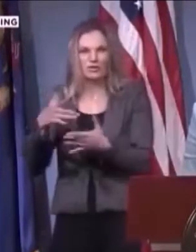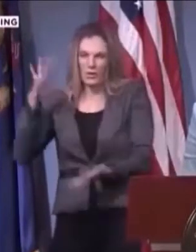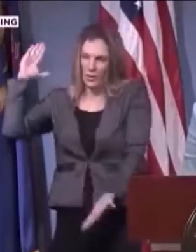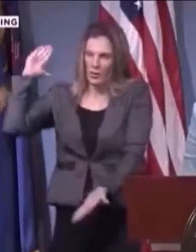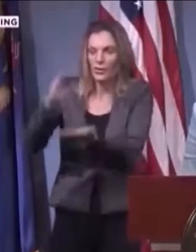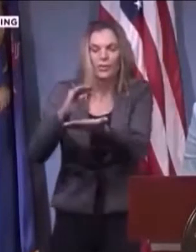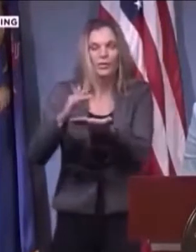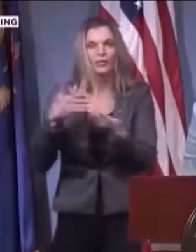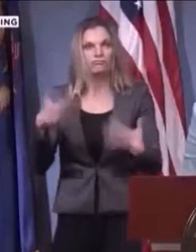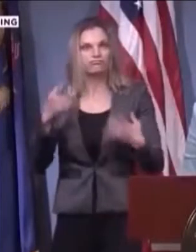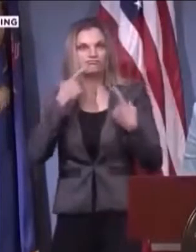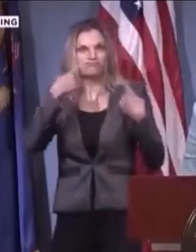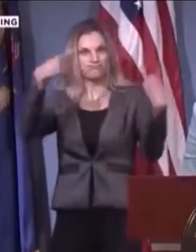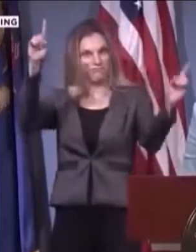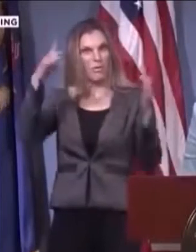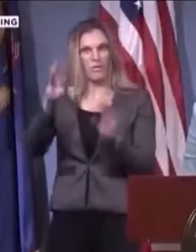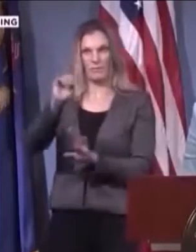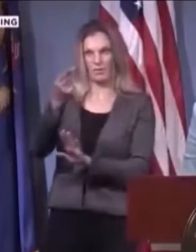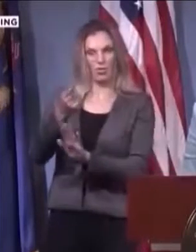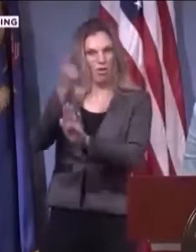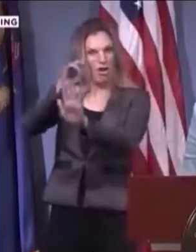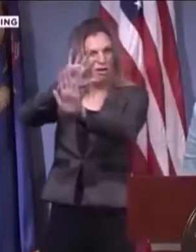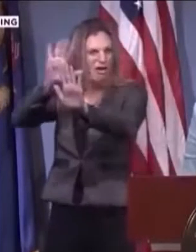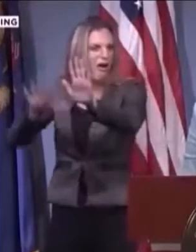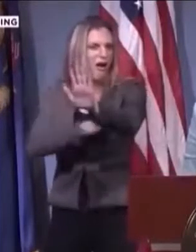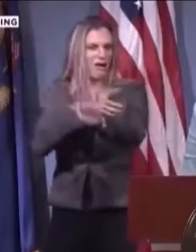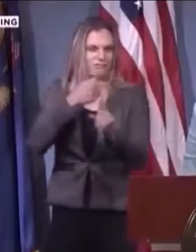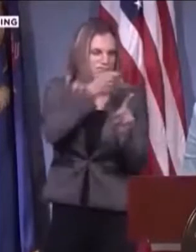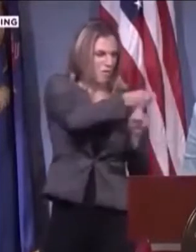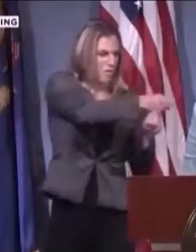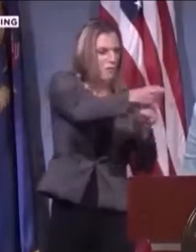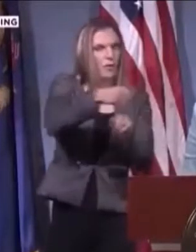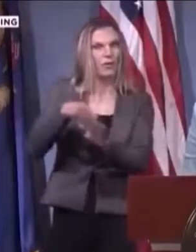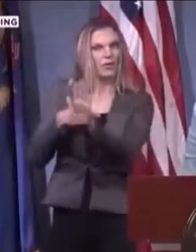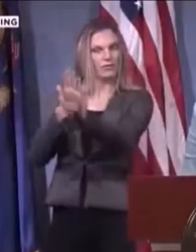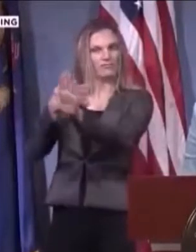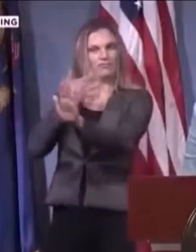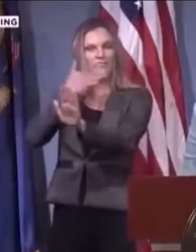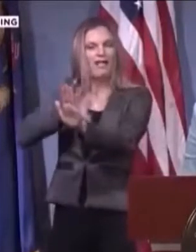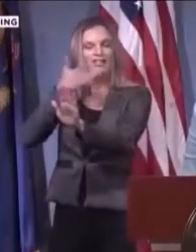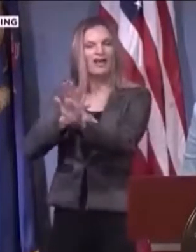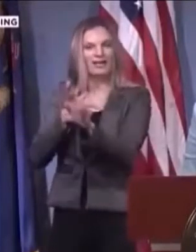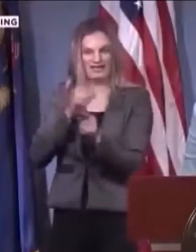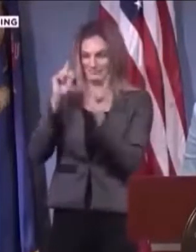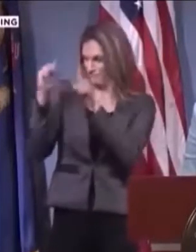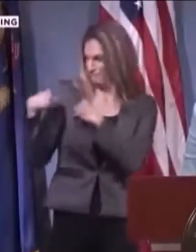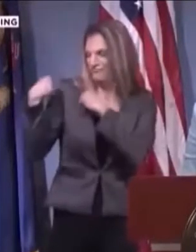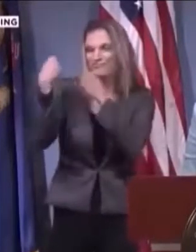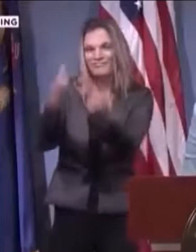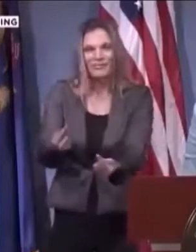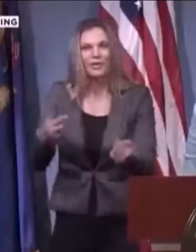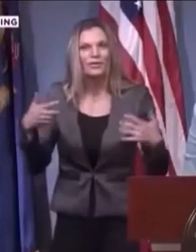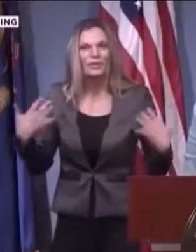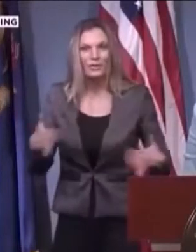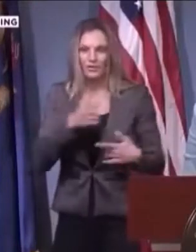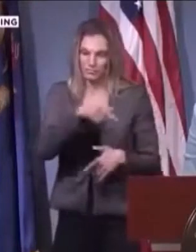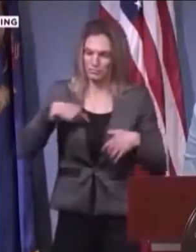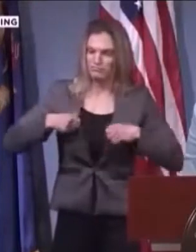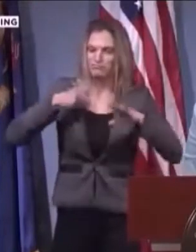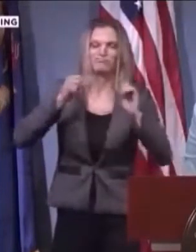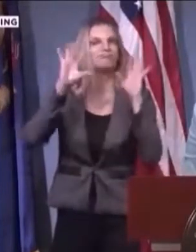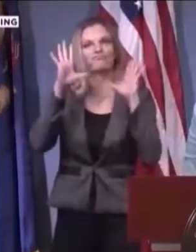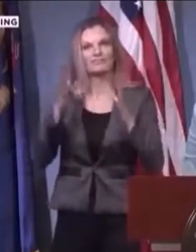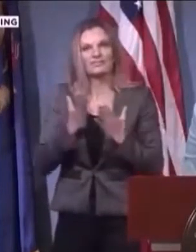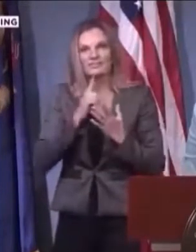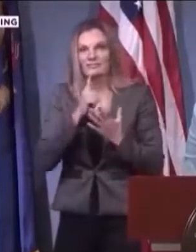trespassing. See how that works out? Well I was kind of concerned that she was gonna actually come up with some sort of